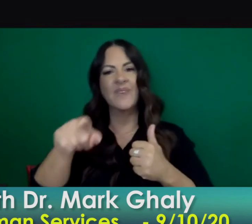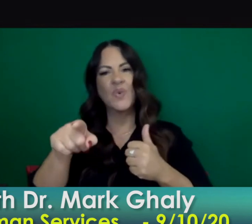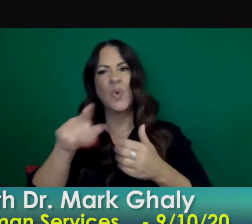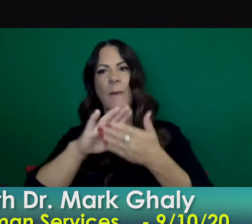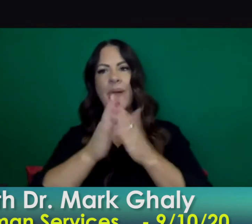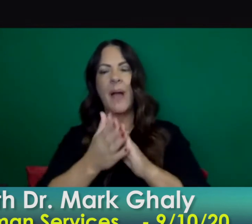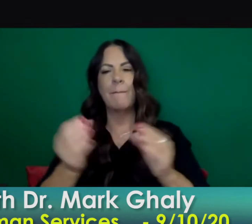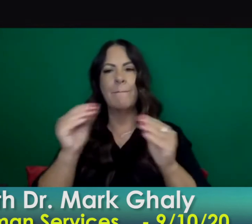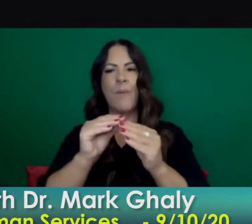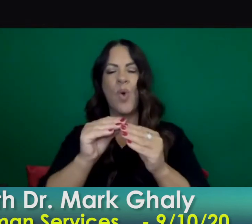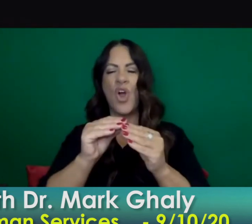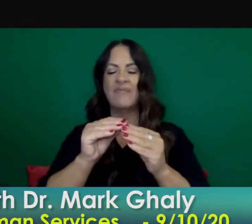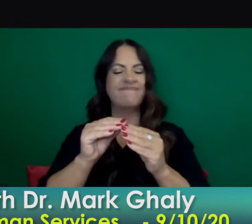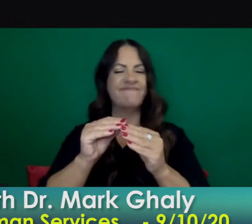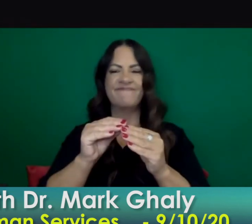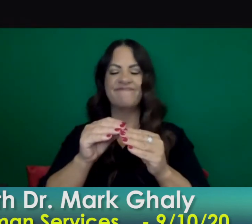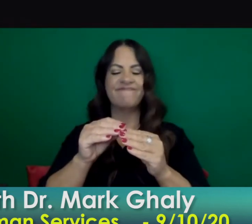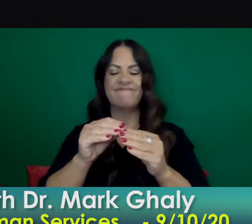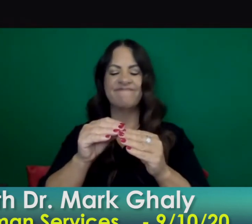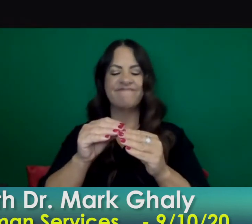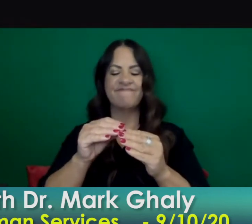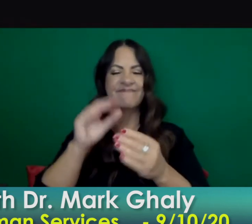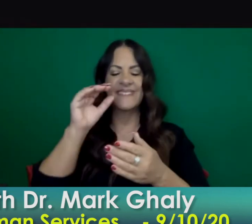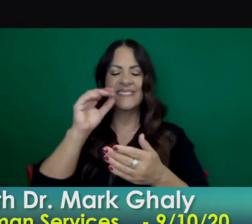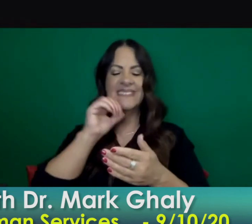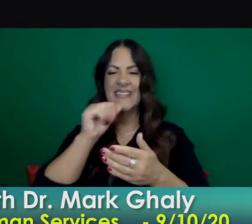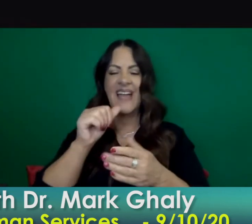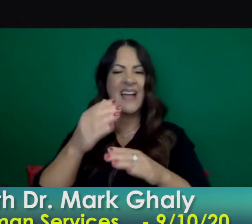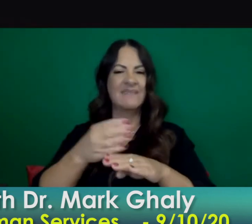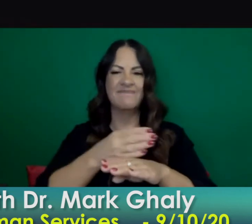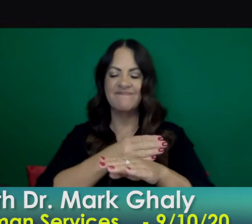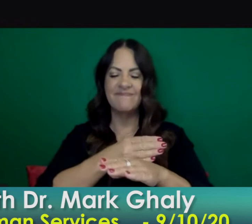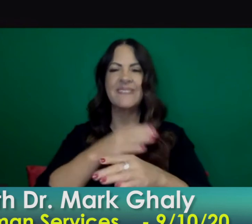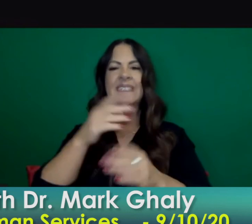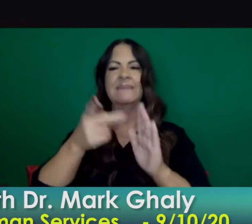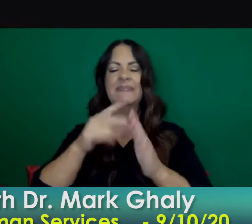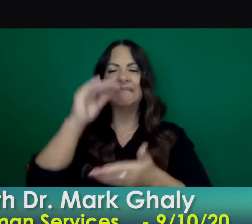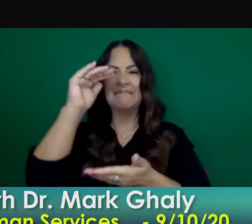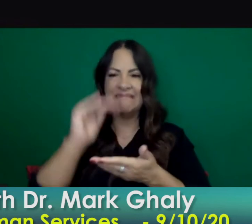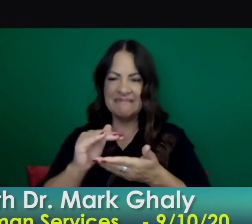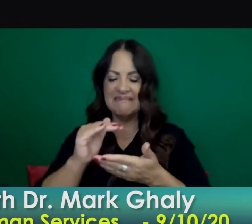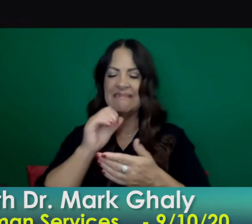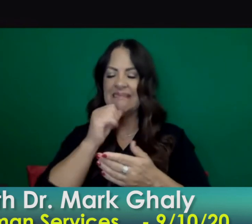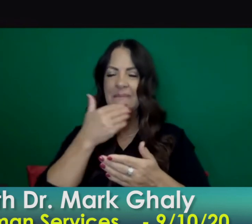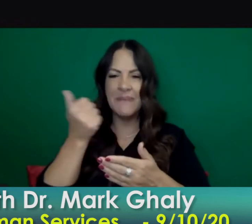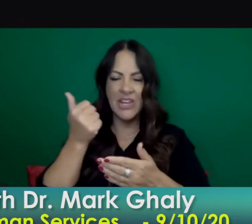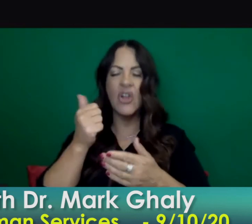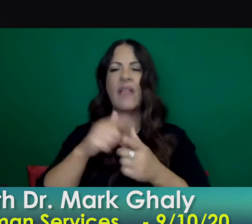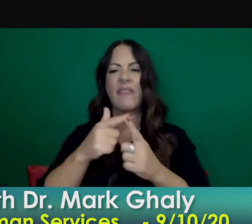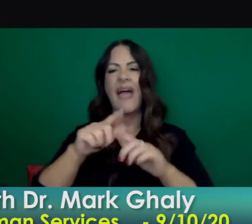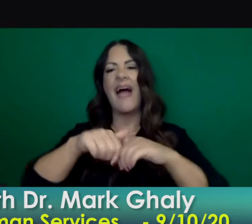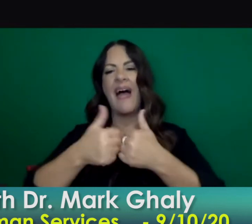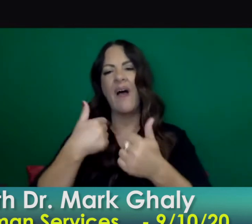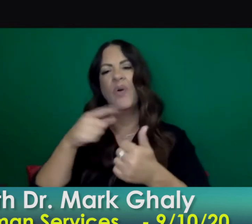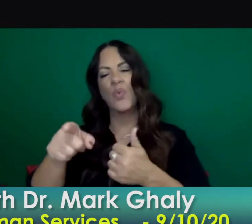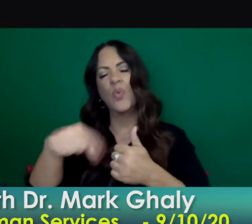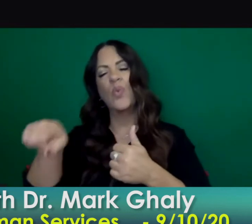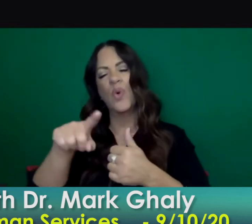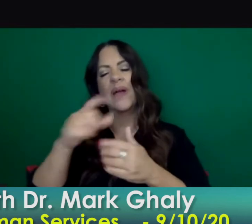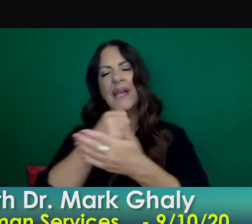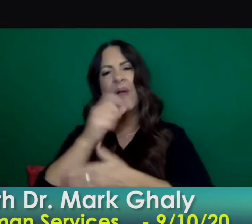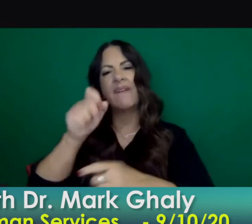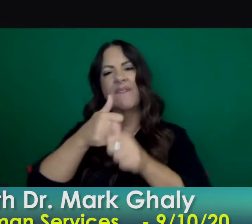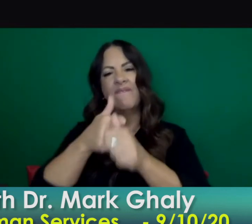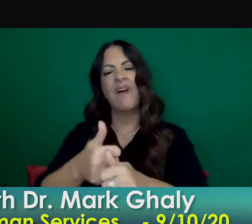more restrictive tier uh so the idea would be that this state through cdph and dr